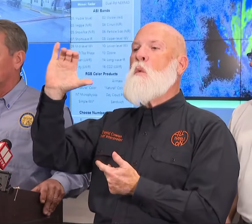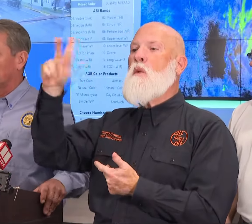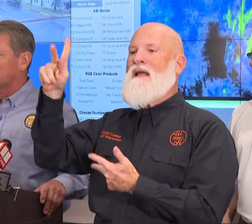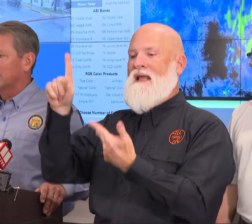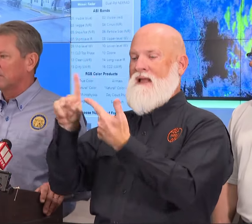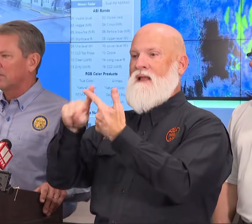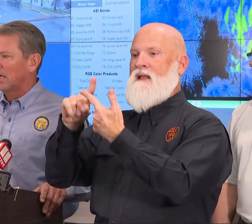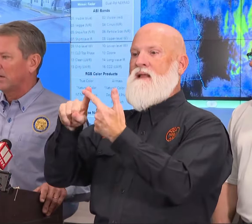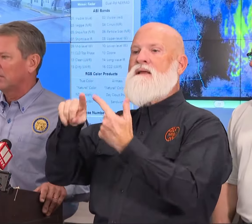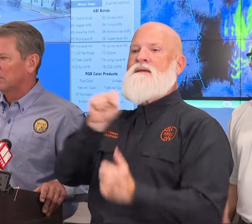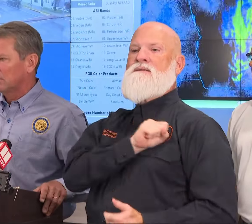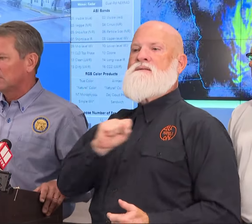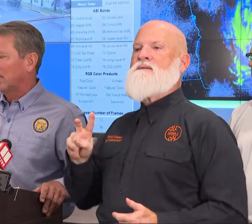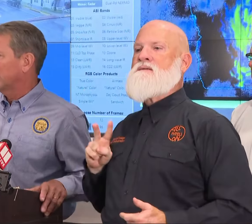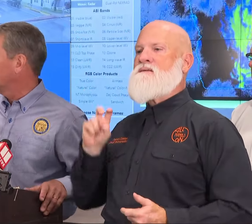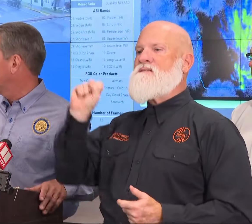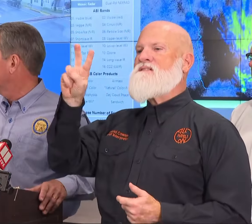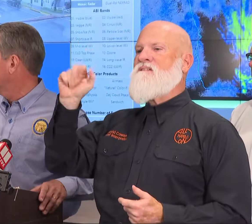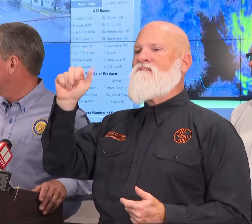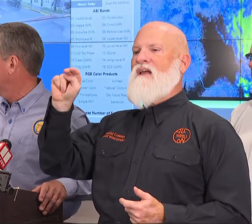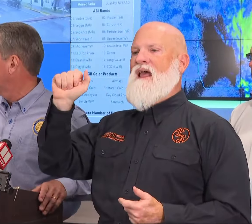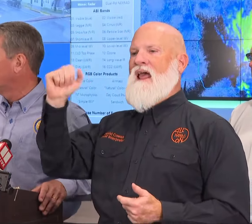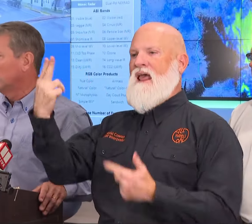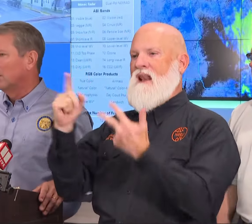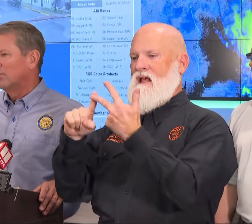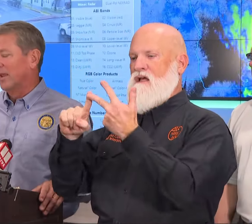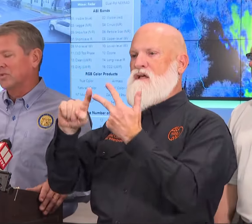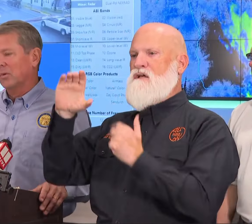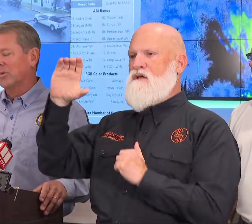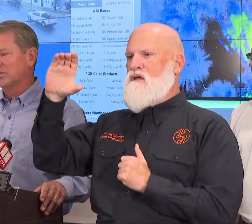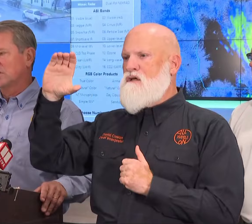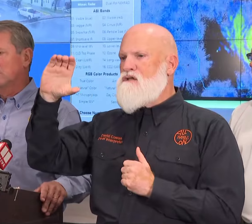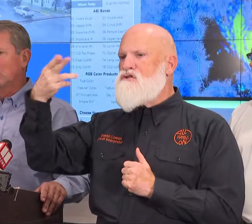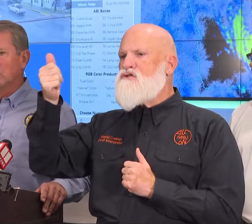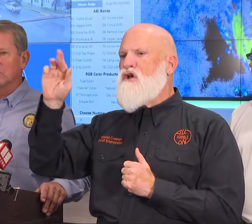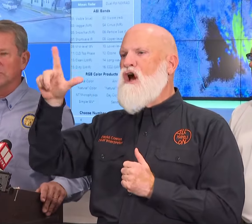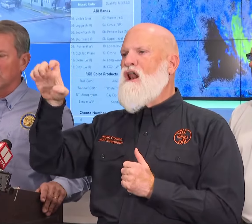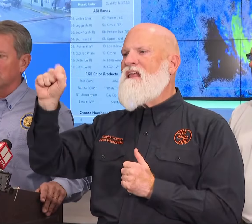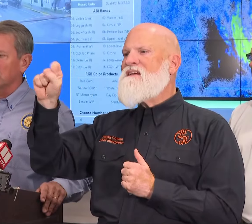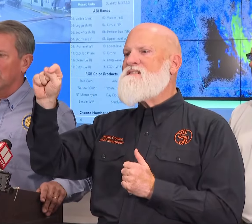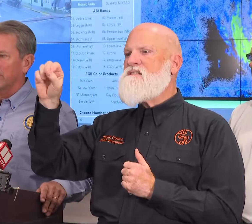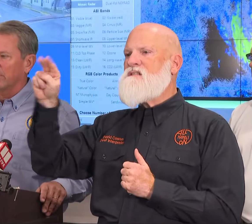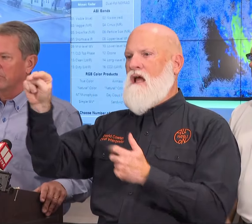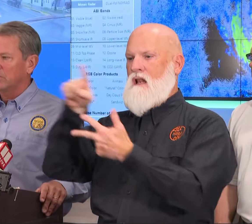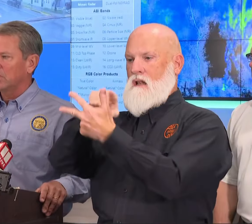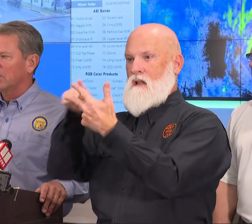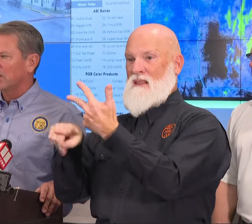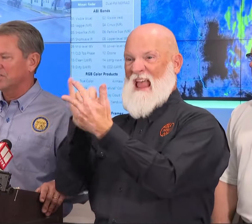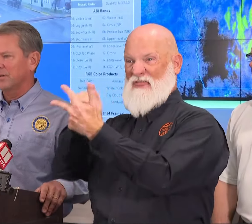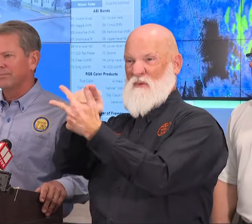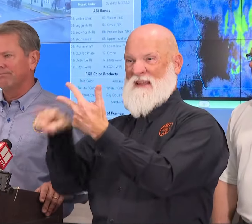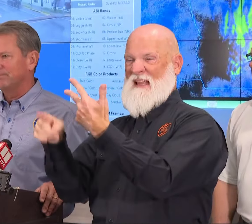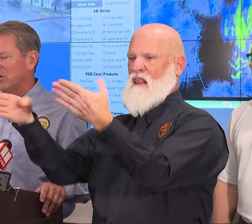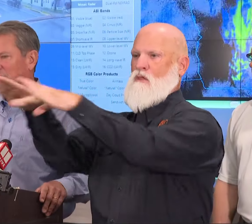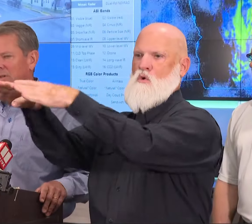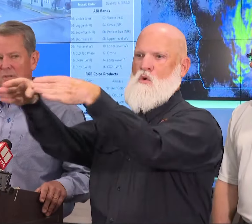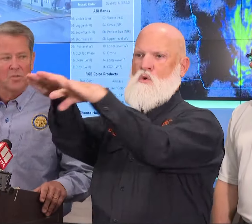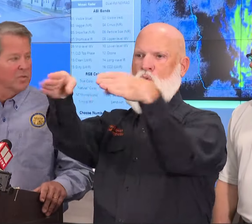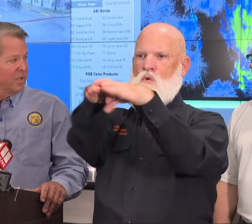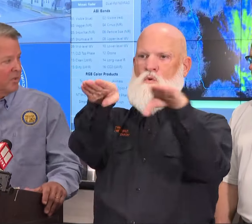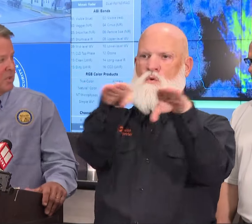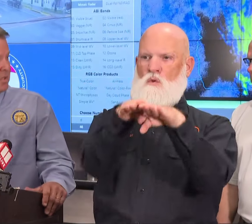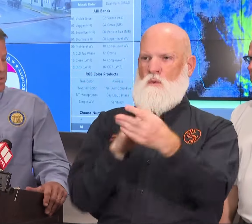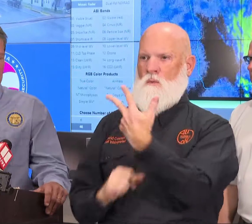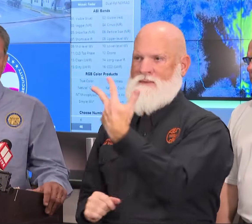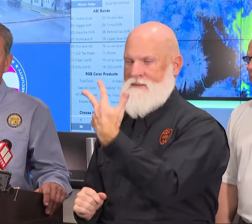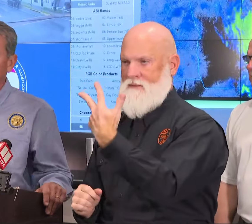be closed for a while. They're getting a lot of rain right now. But that's what we'll continue to work with the Coast Guard on. Also, you know, bridges